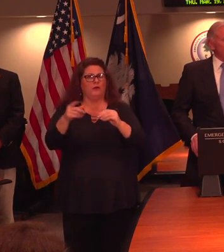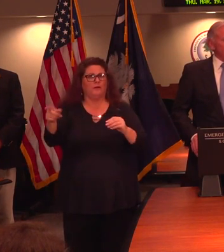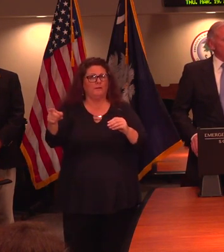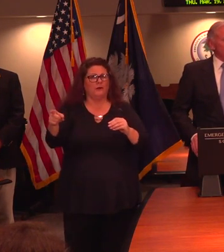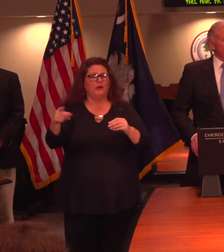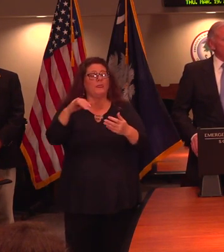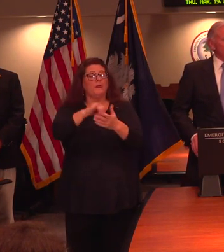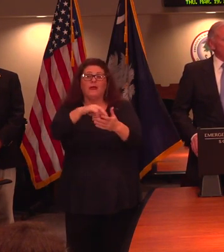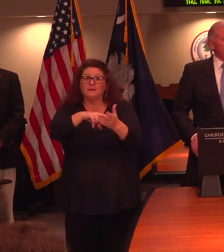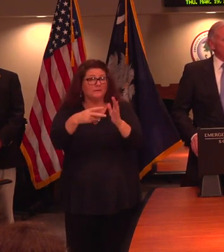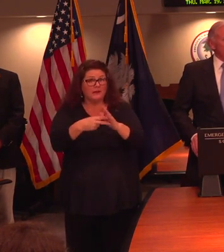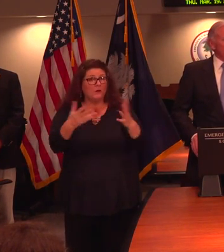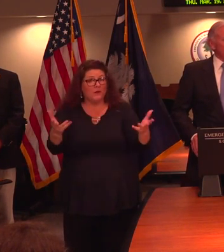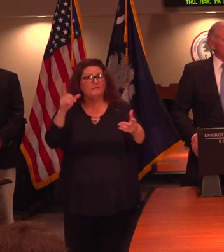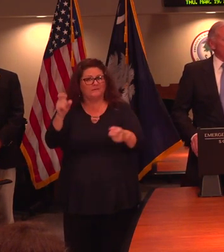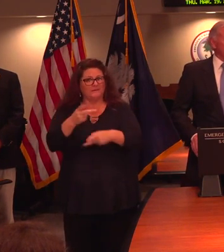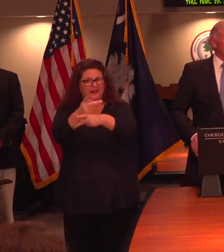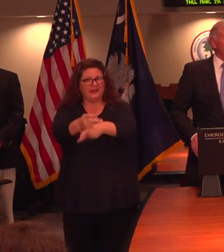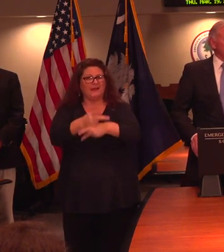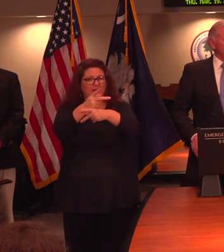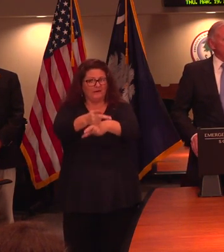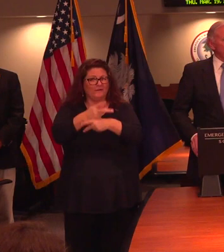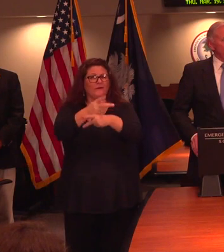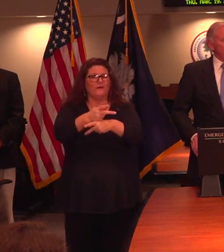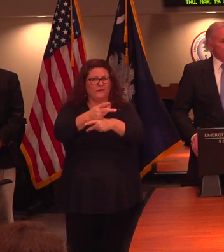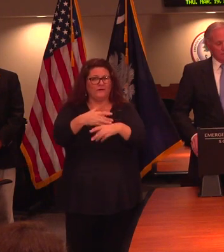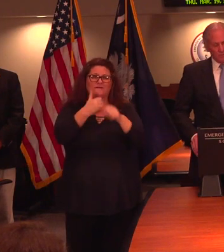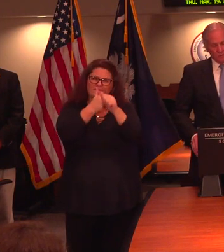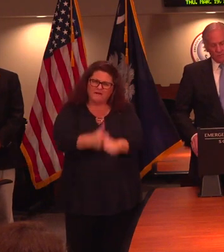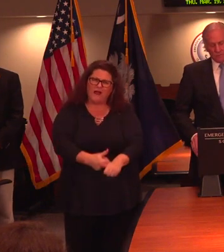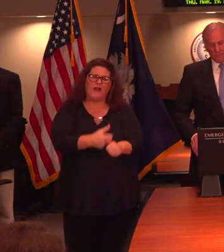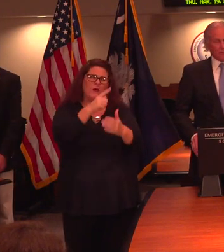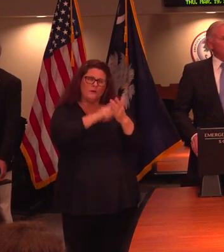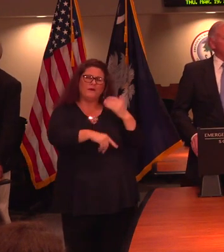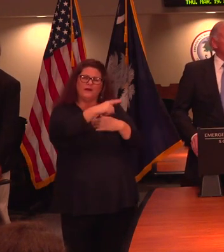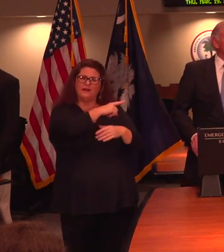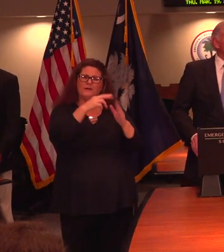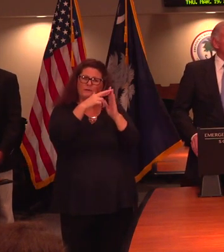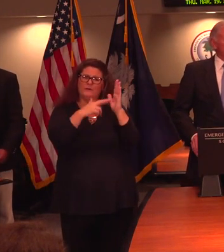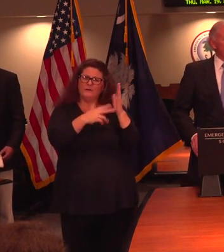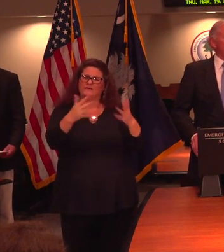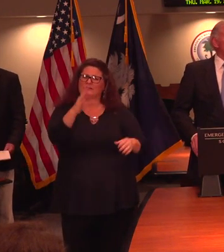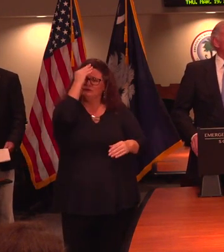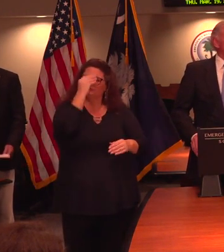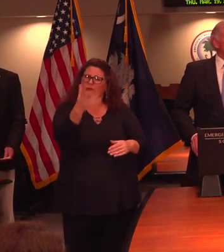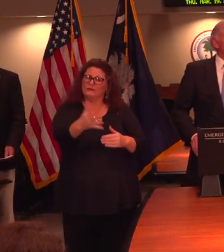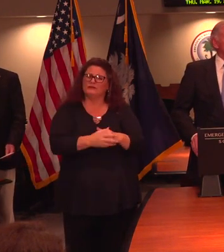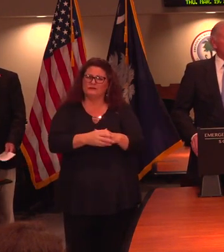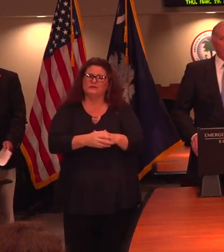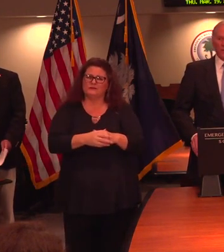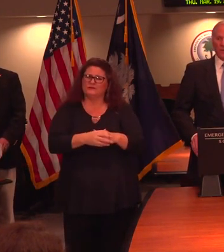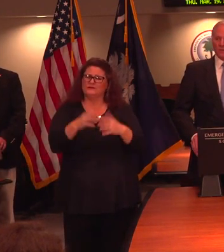emphasizes how we must be very careful and follow the rules that have been discussed every day